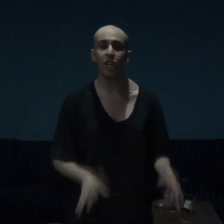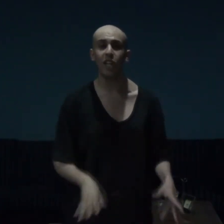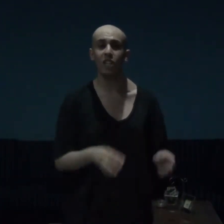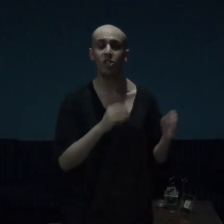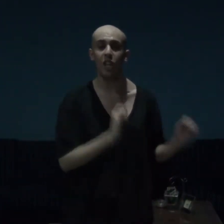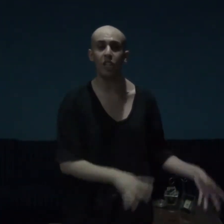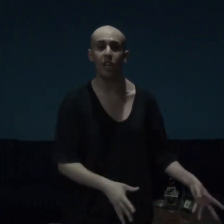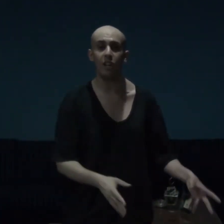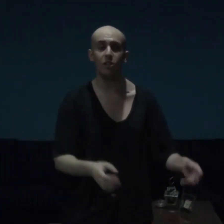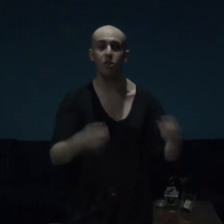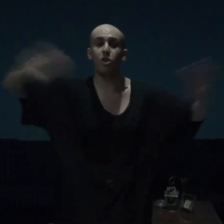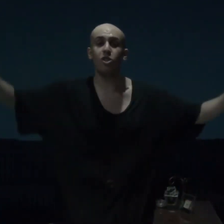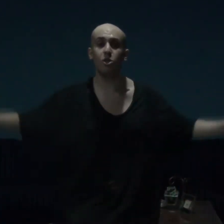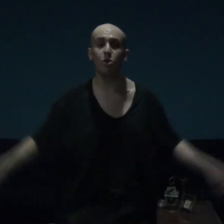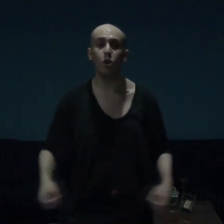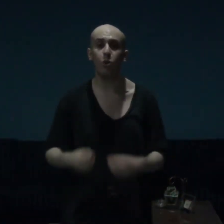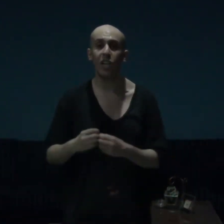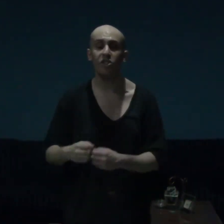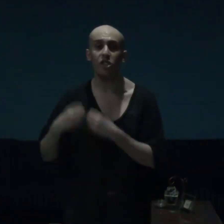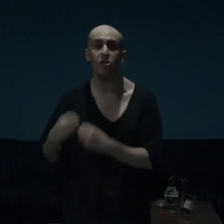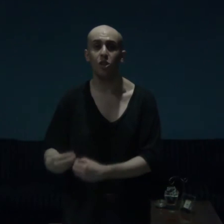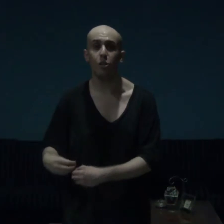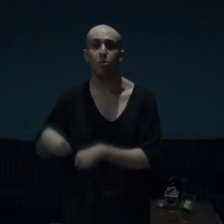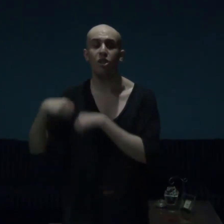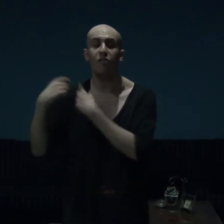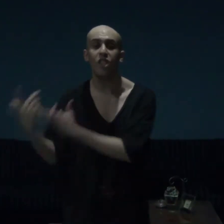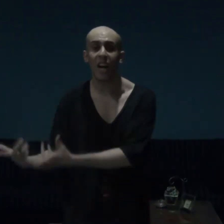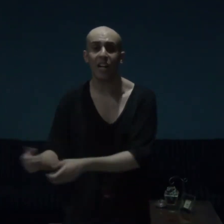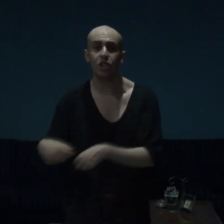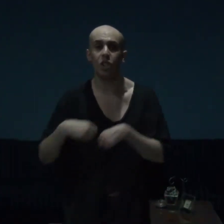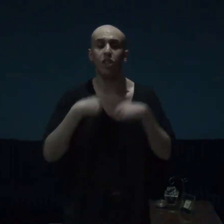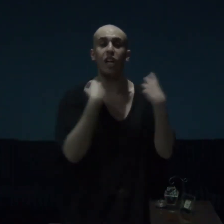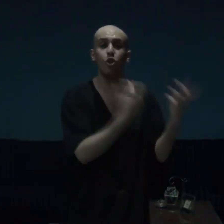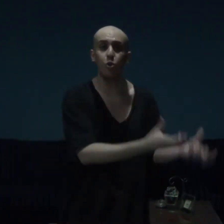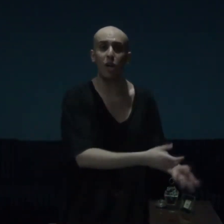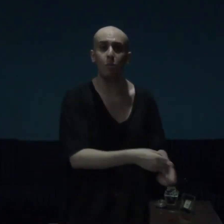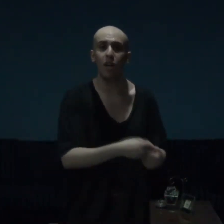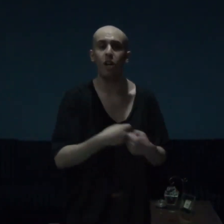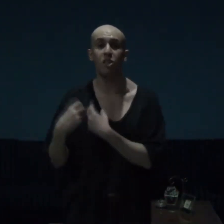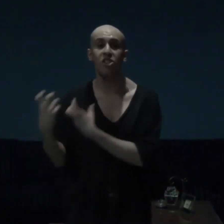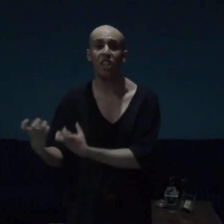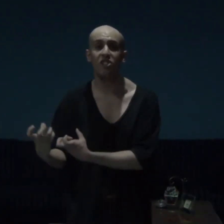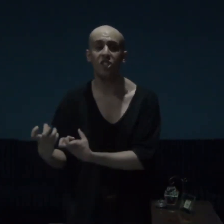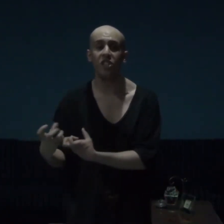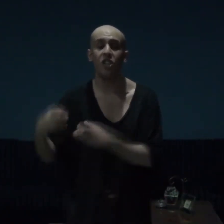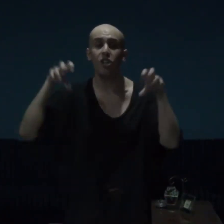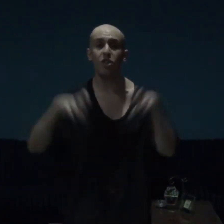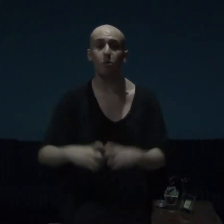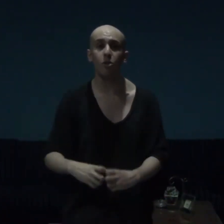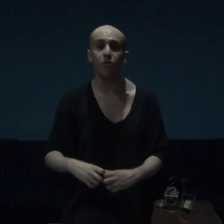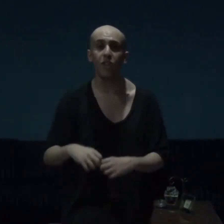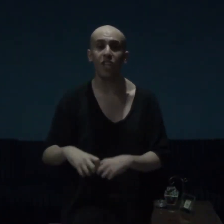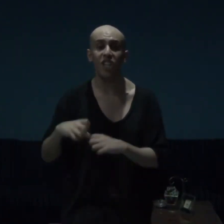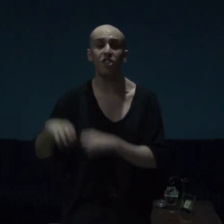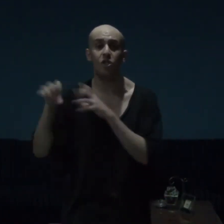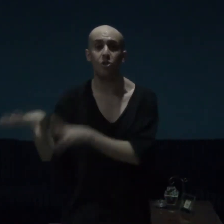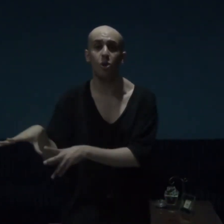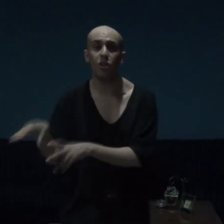guys and gals, was so great, in terms of the action, and drama, presented, in the movie, in the story